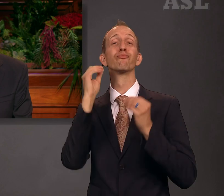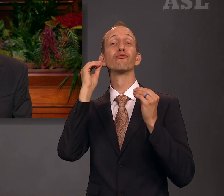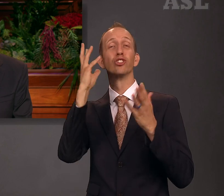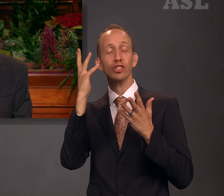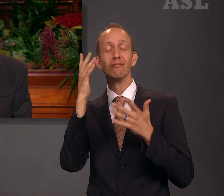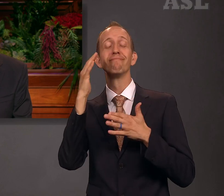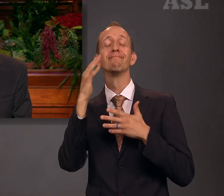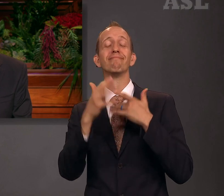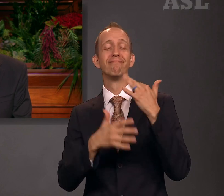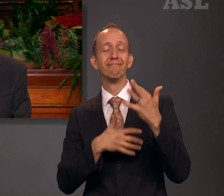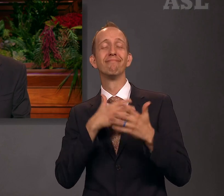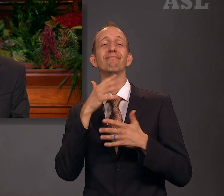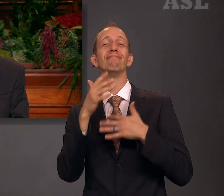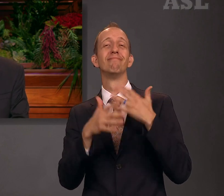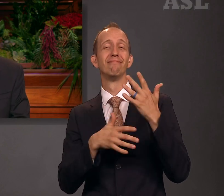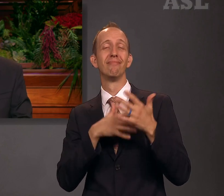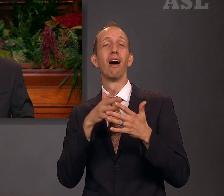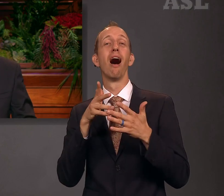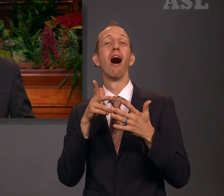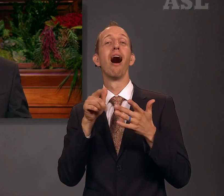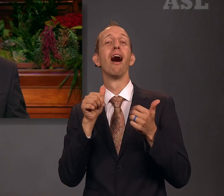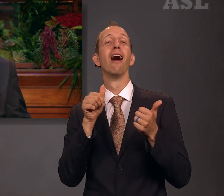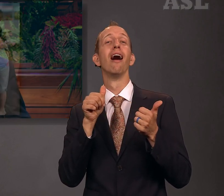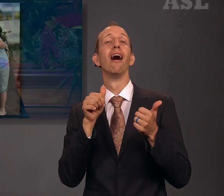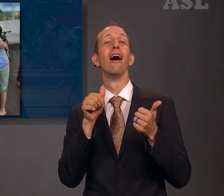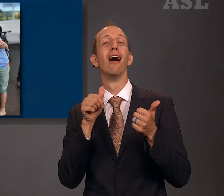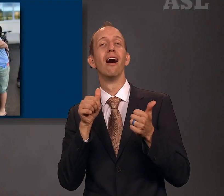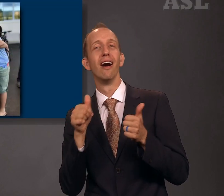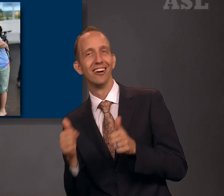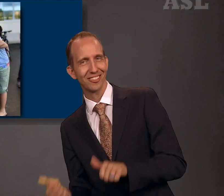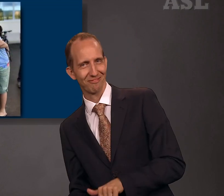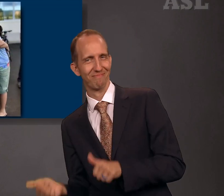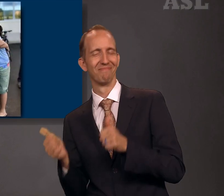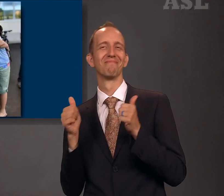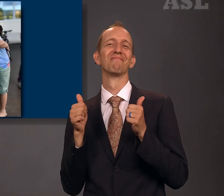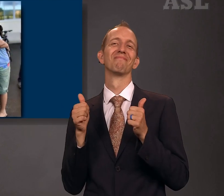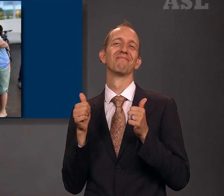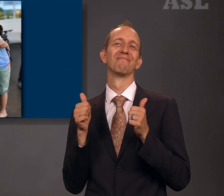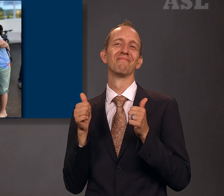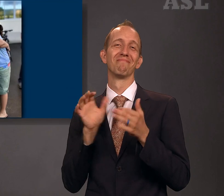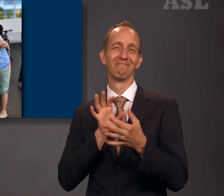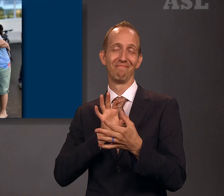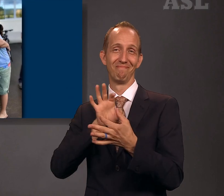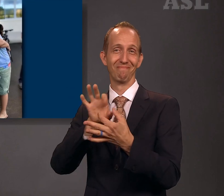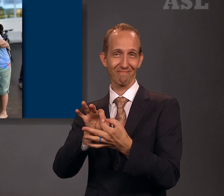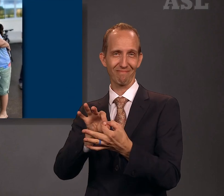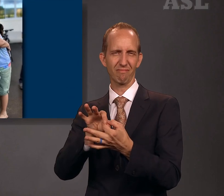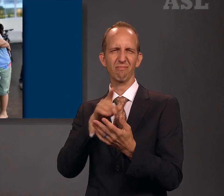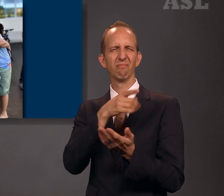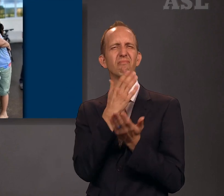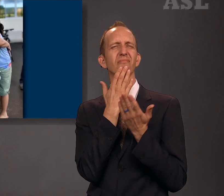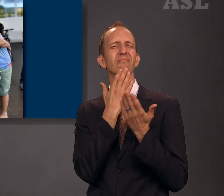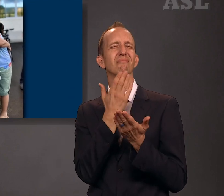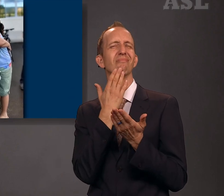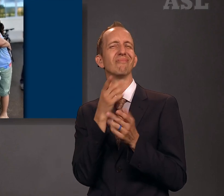about the church. Later, as Sister Vaete Pifau was baptized,